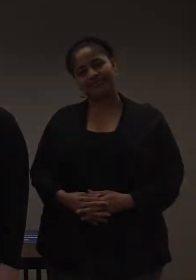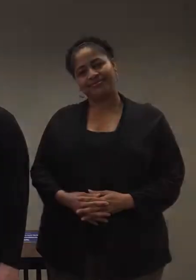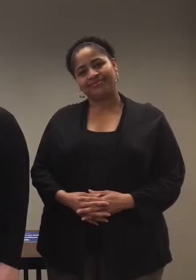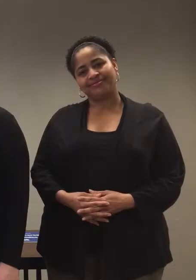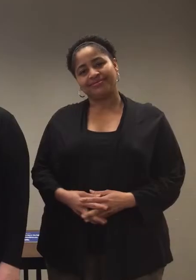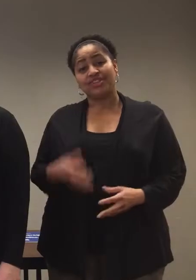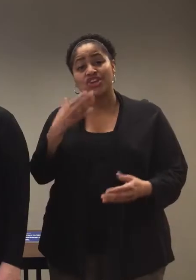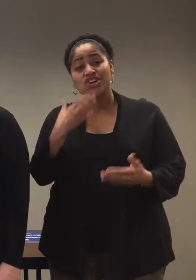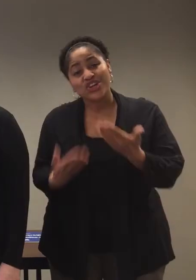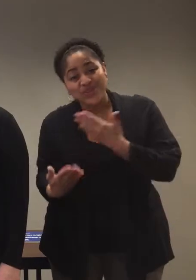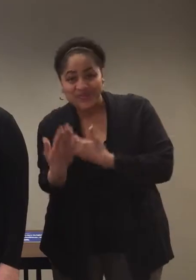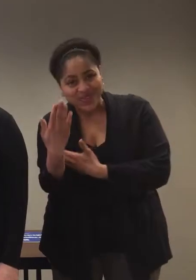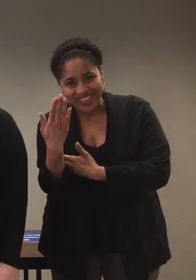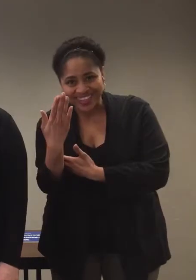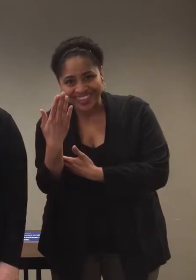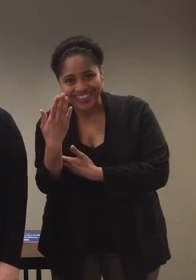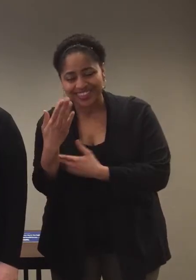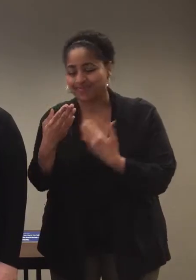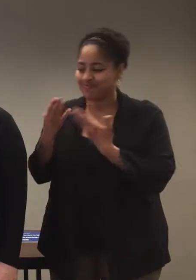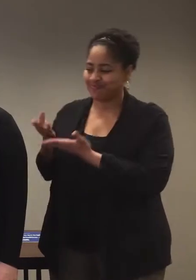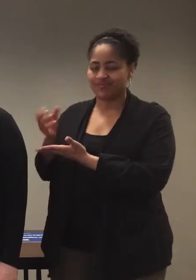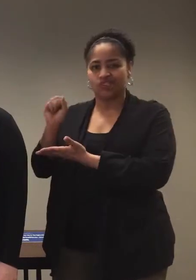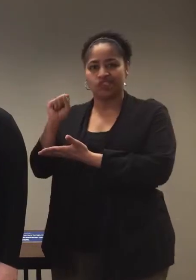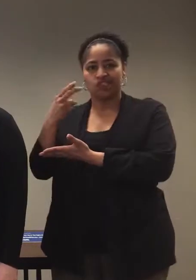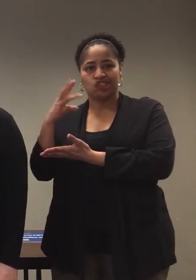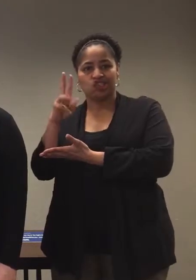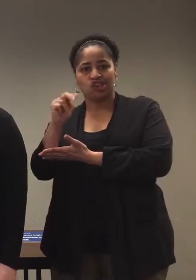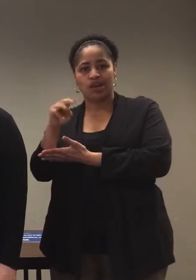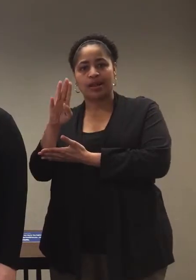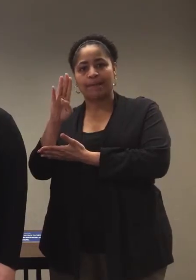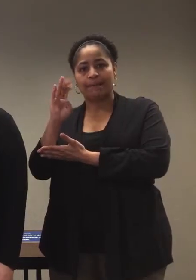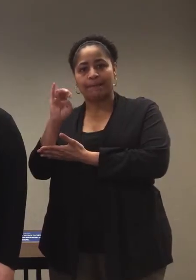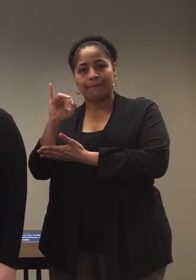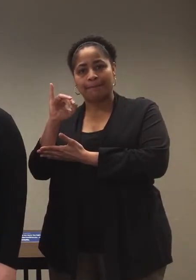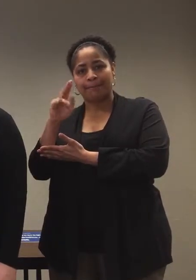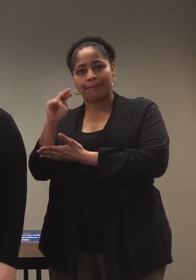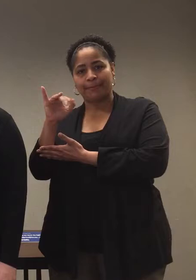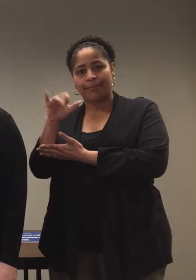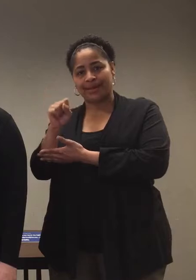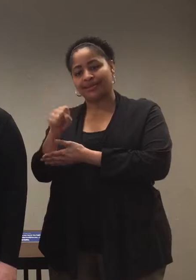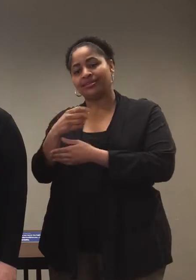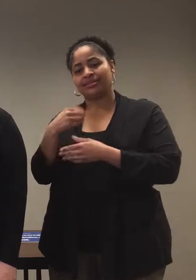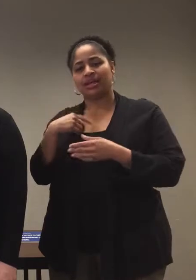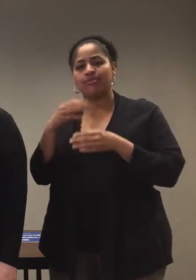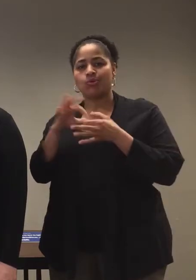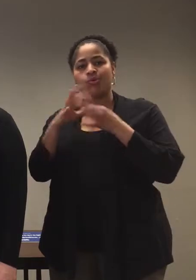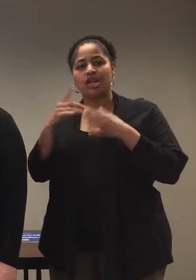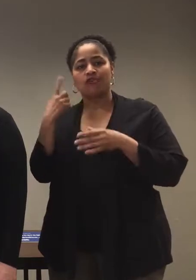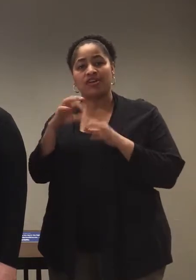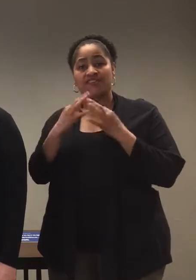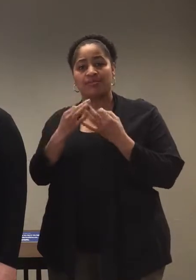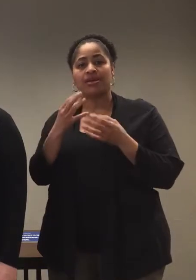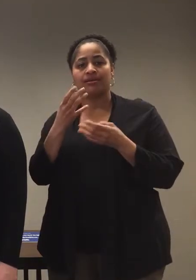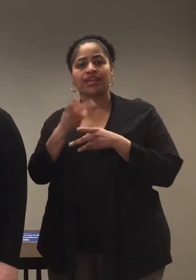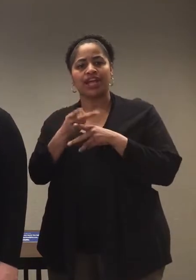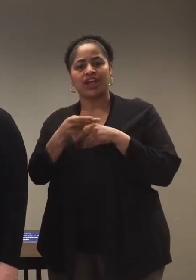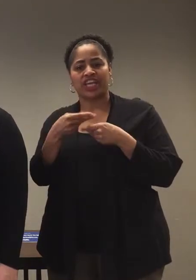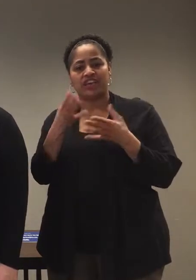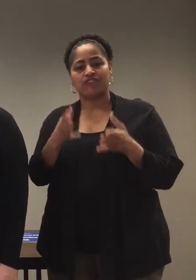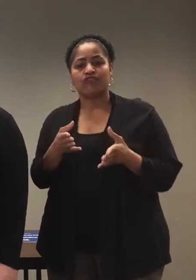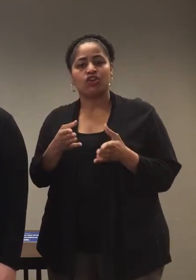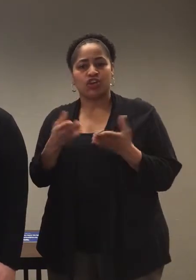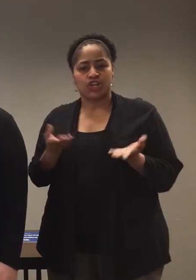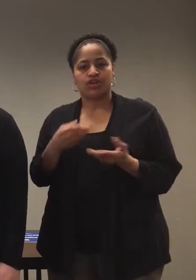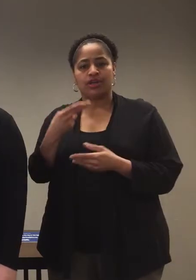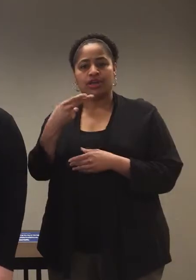Good morning. I'm Shawn Bennis. I am the coordinator of our Family Caregiver Program here at Henry Ford Health System